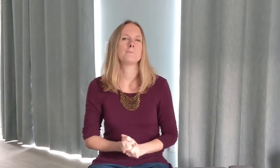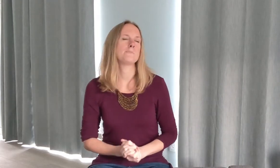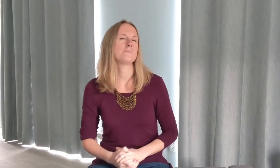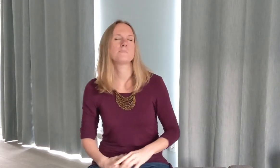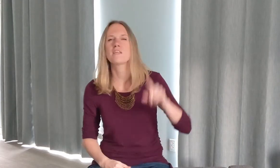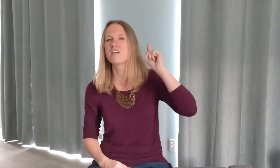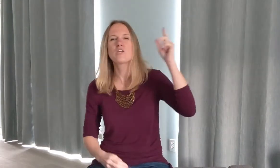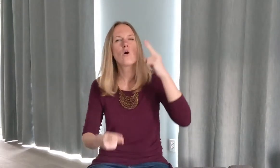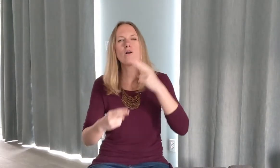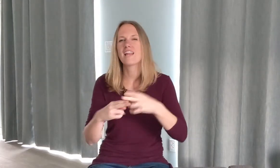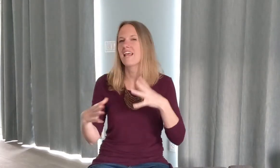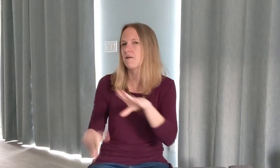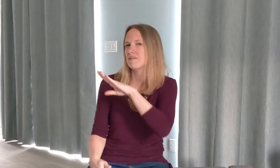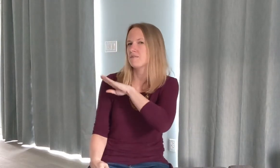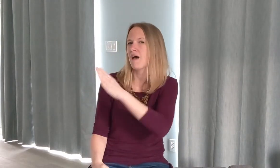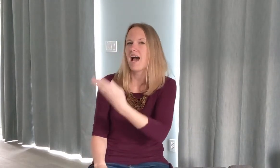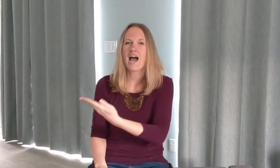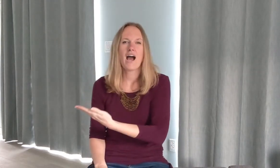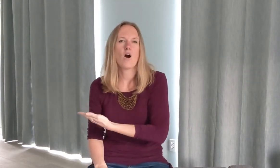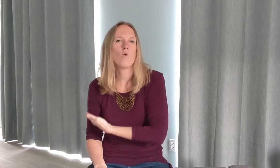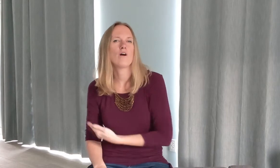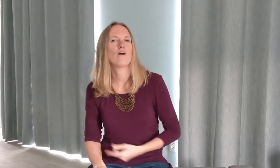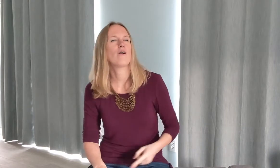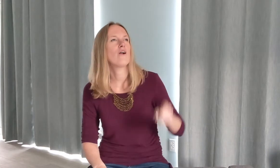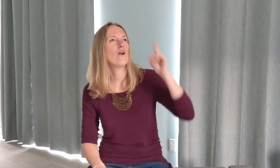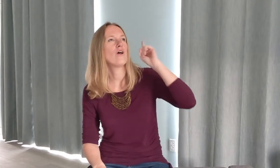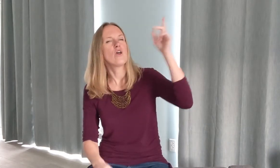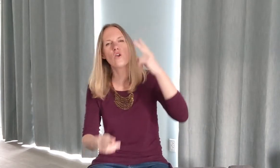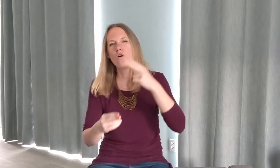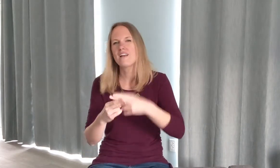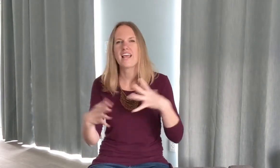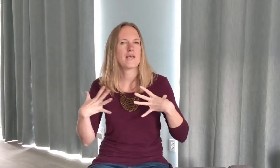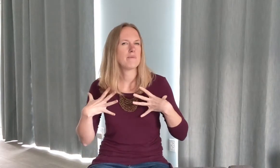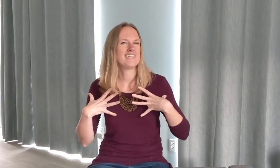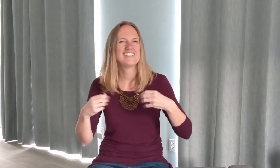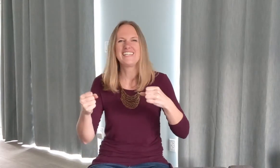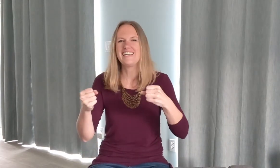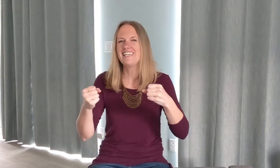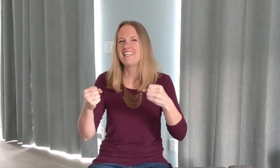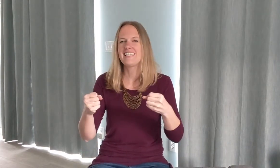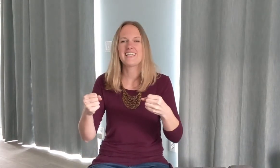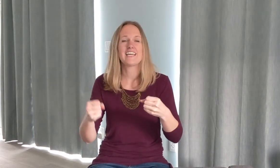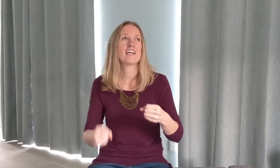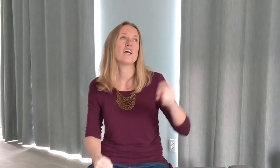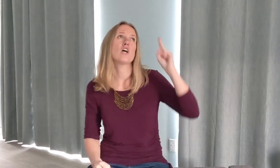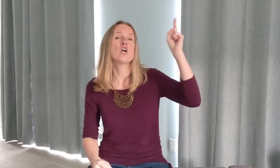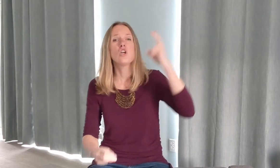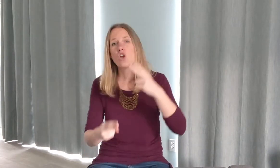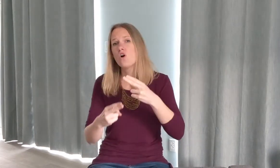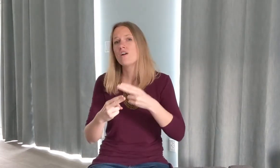Your name is power Your Your name is healing Your